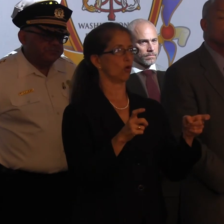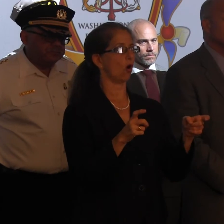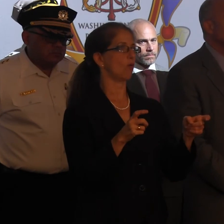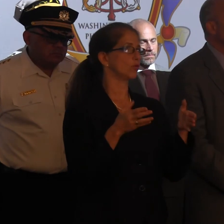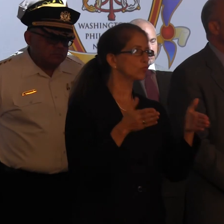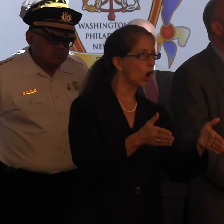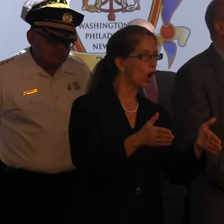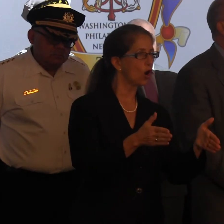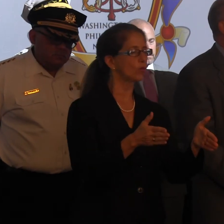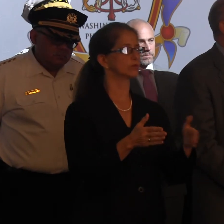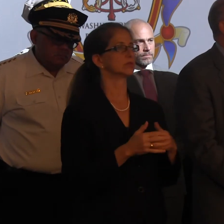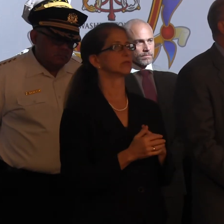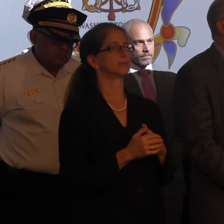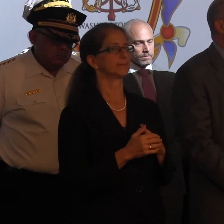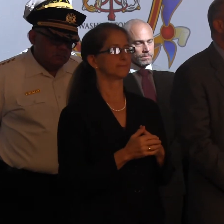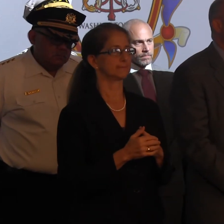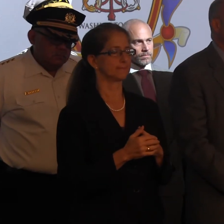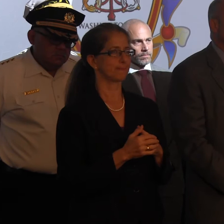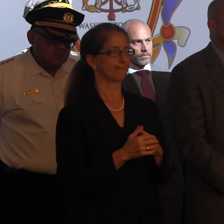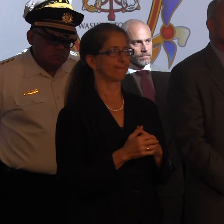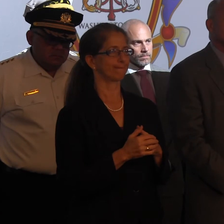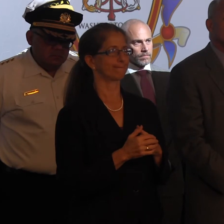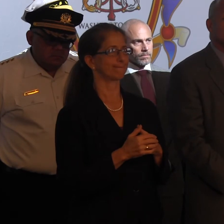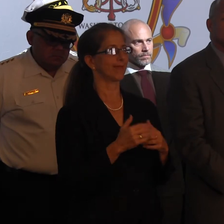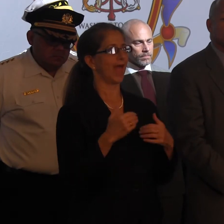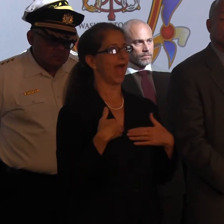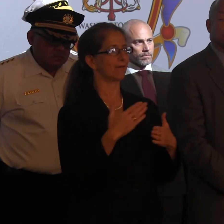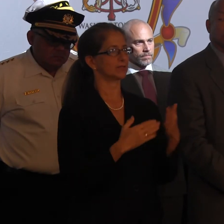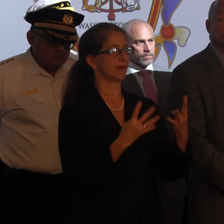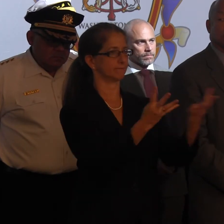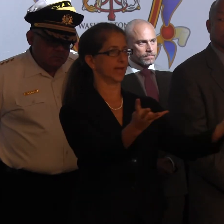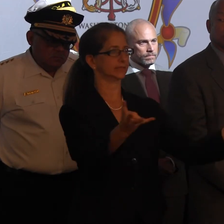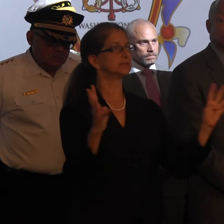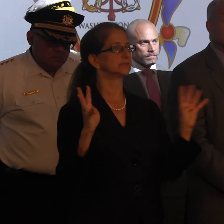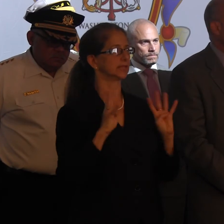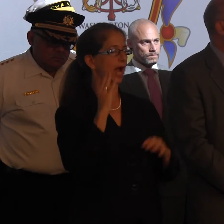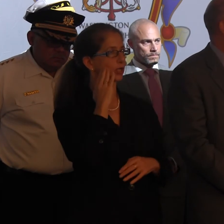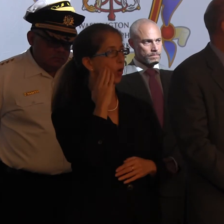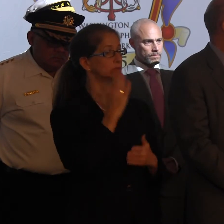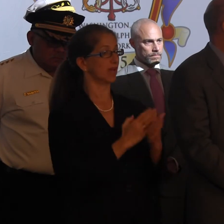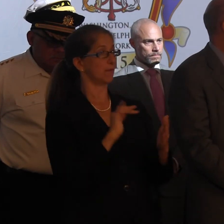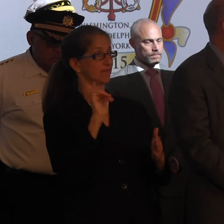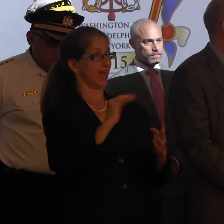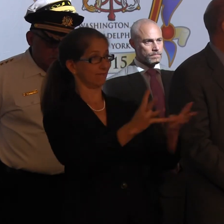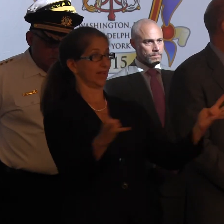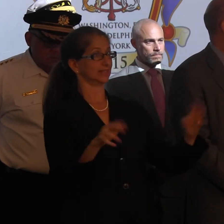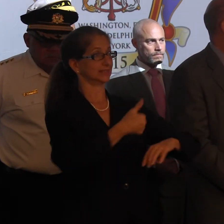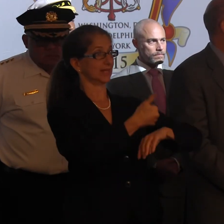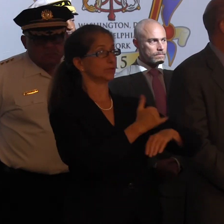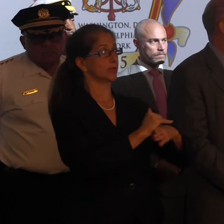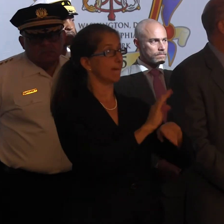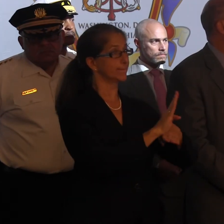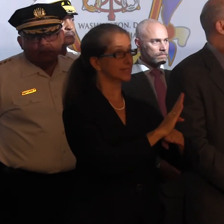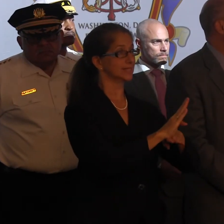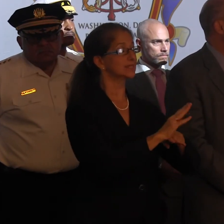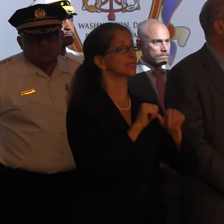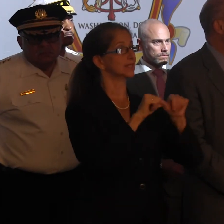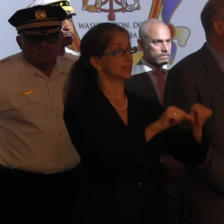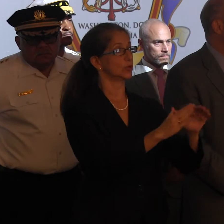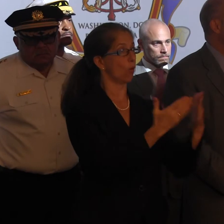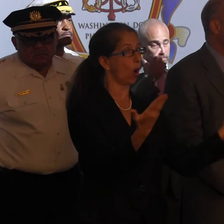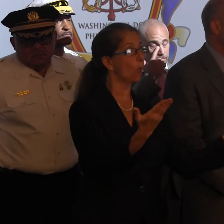roadways. And we have some fencing, I know. And some of the fencing, to be honest with you, is set up so that businesses can stay open.